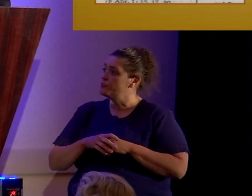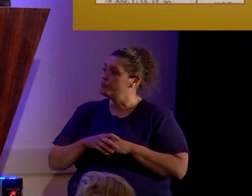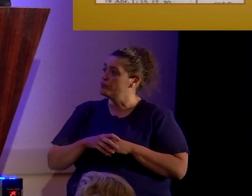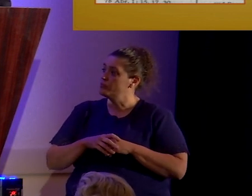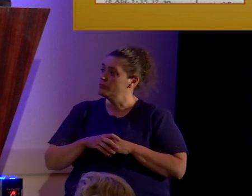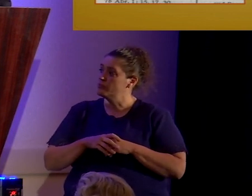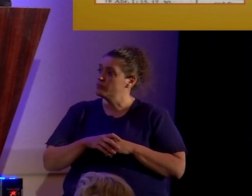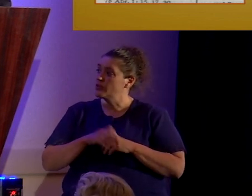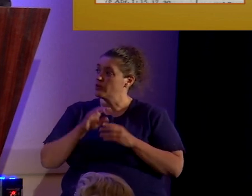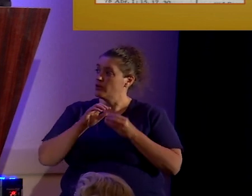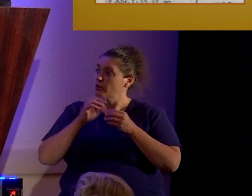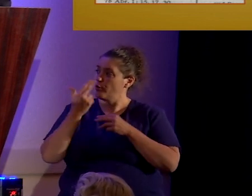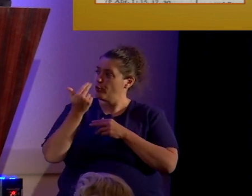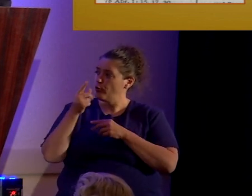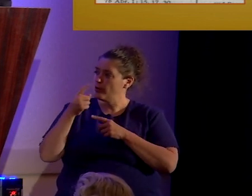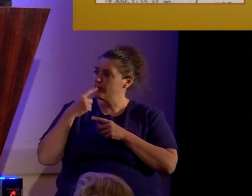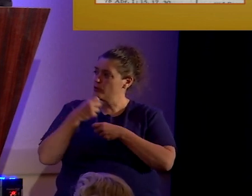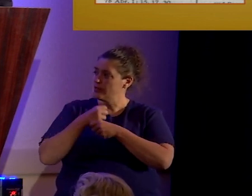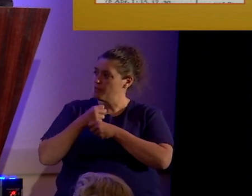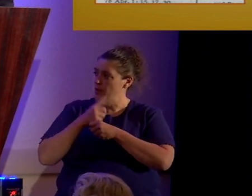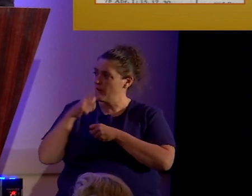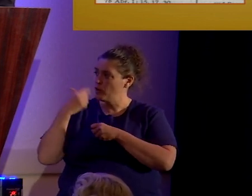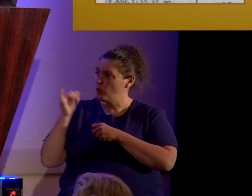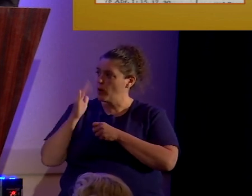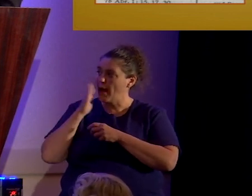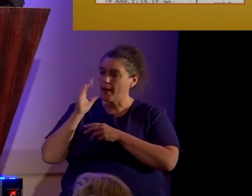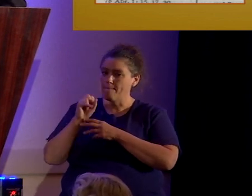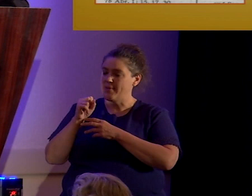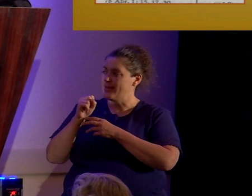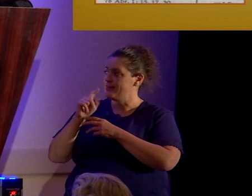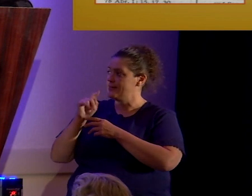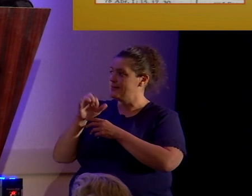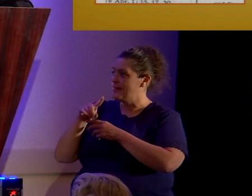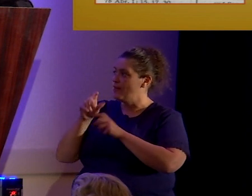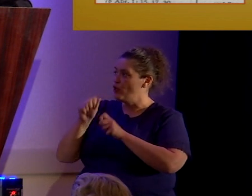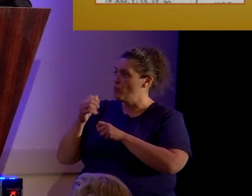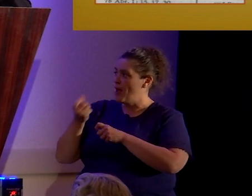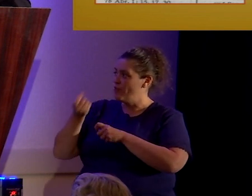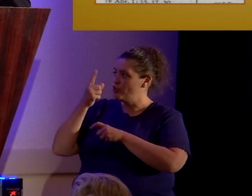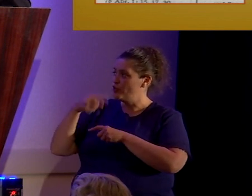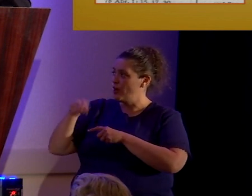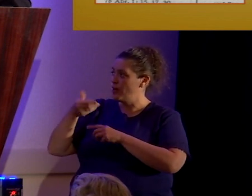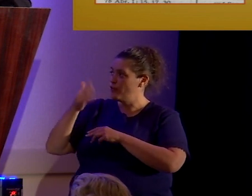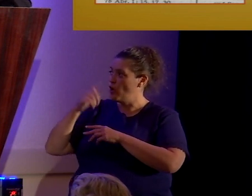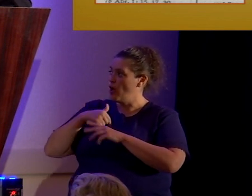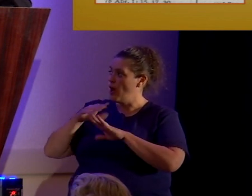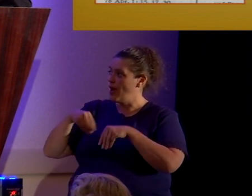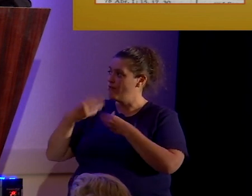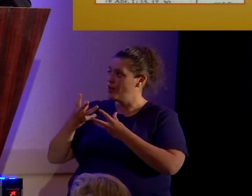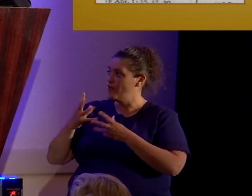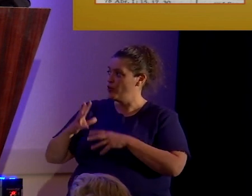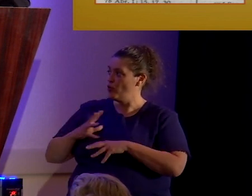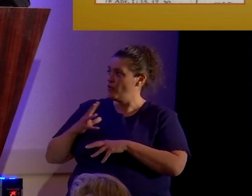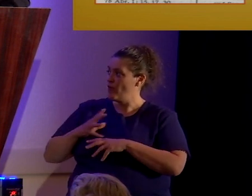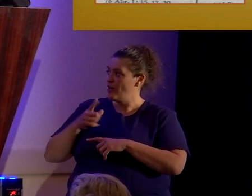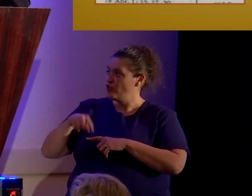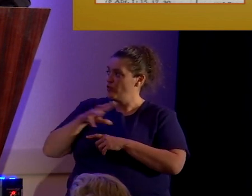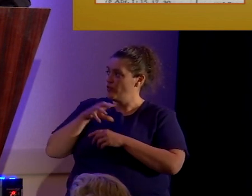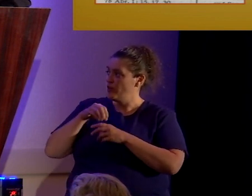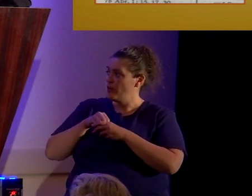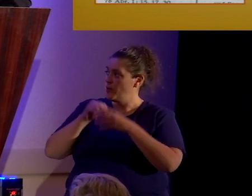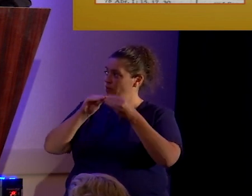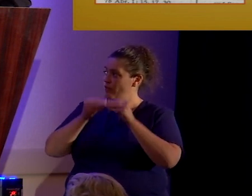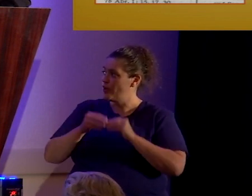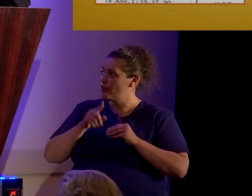was made in the form of a bedstead. And it said that you may have an understanding of these gods. I have given you the fashion of them in the figures